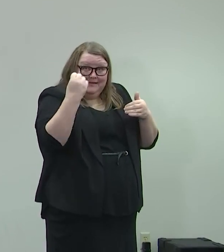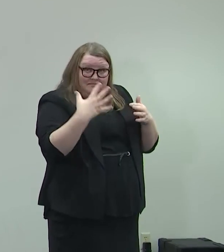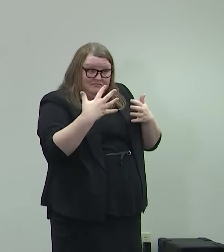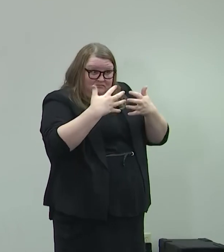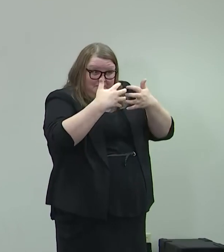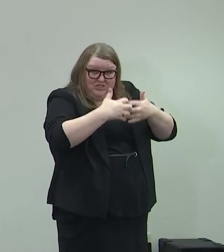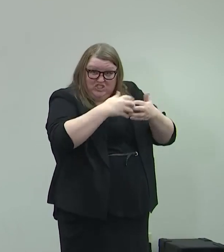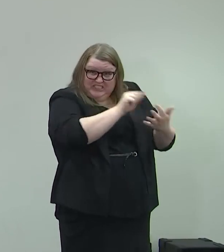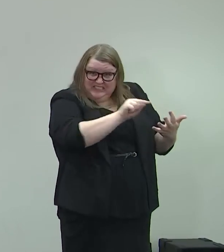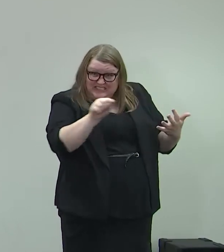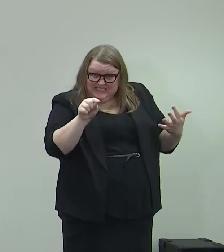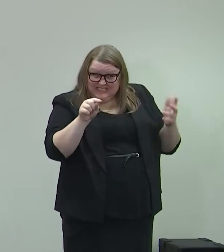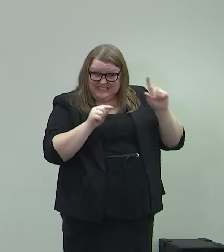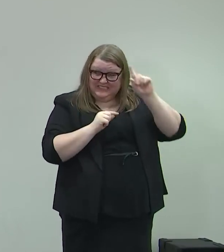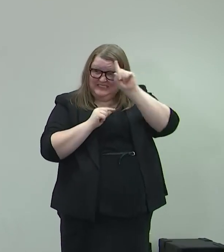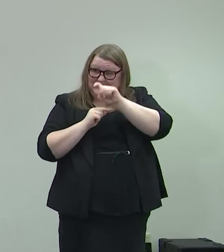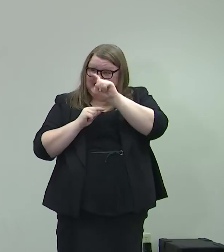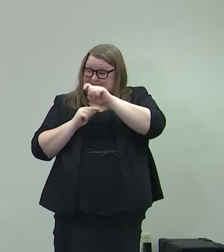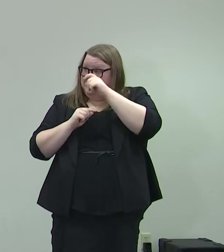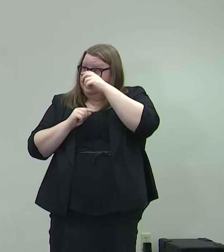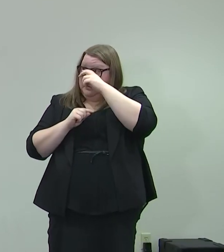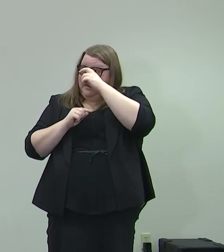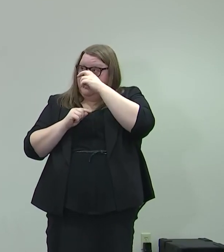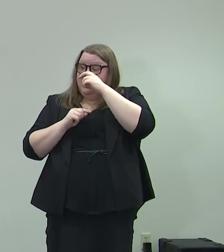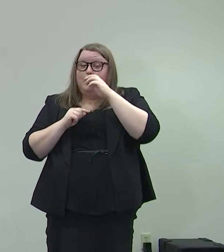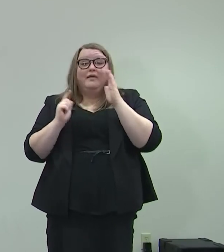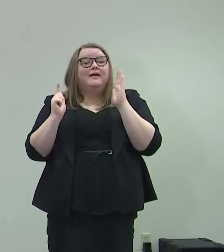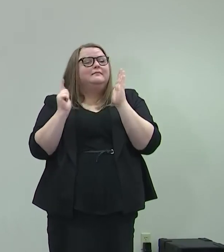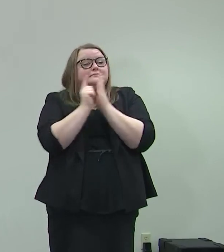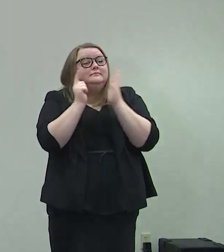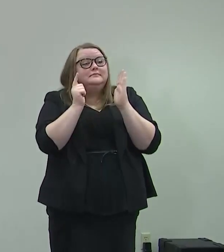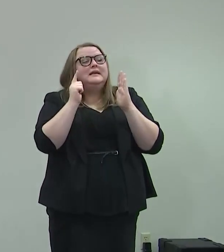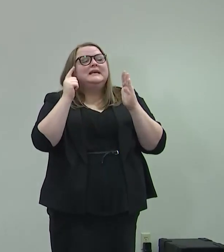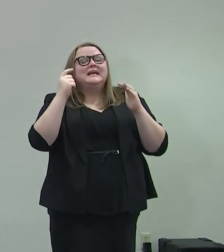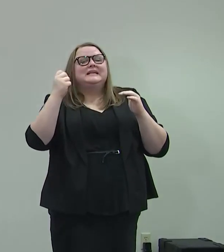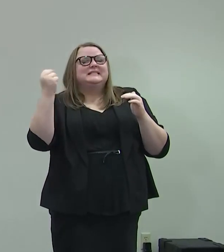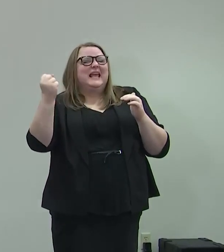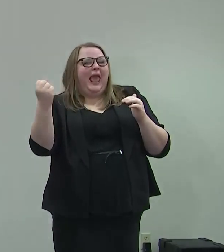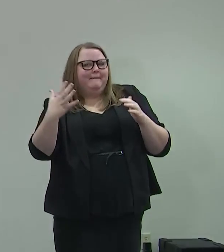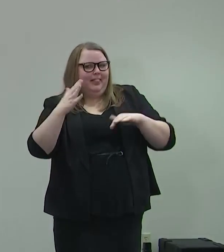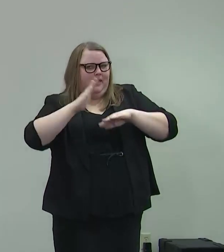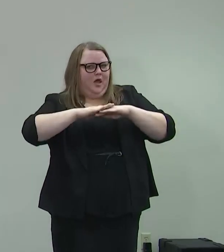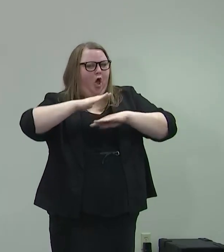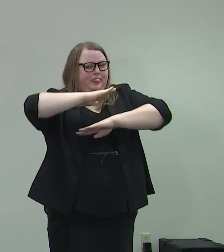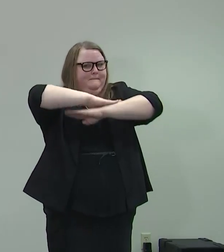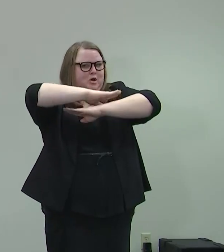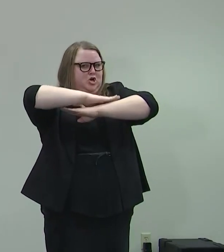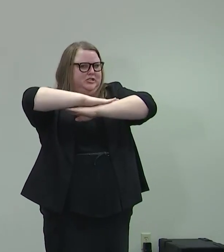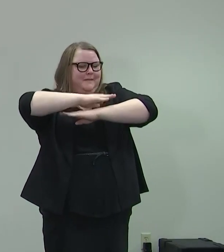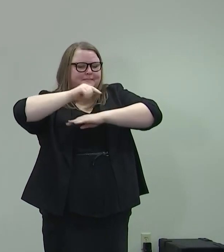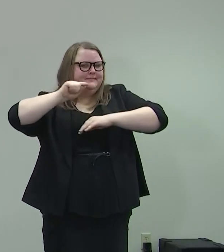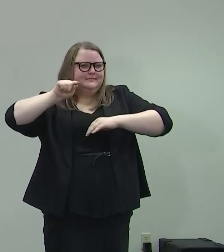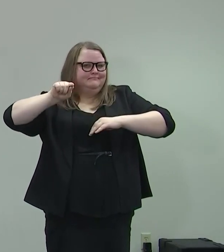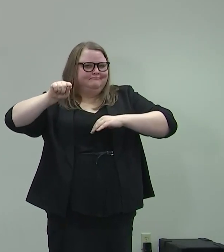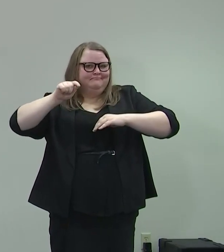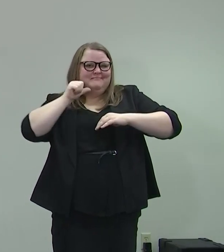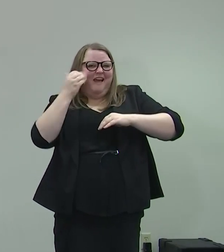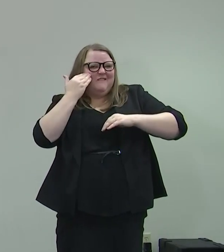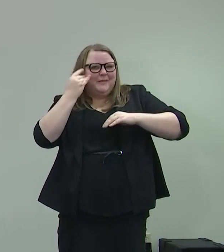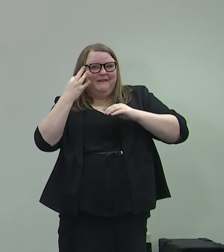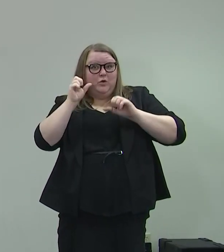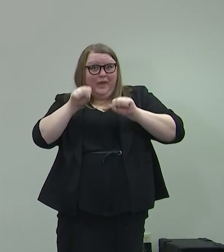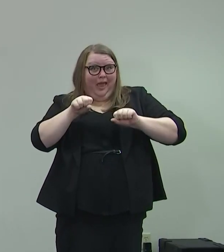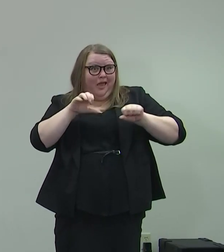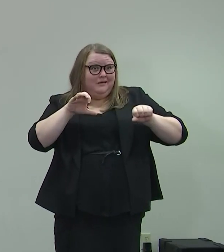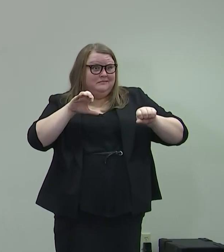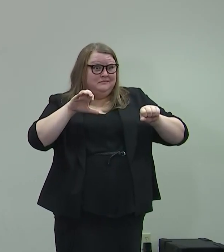Well, the prohibition we had is the gaming on the bar tops. I'm not familiar with whether or not you can do it at the bar